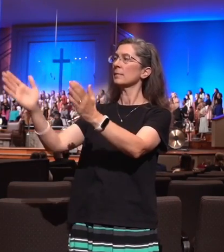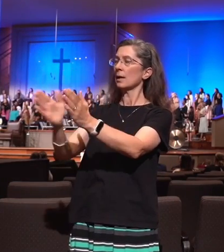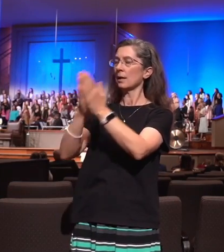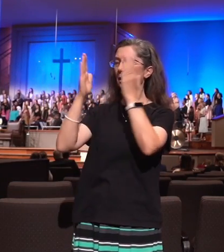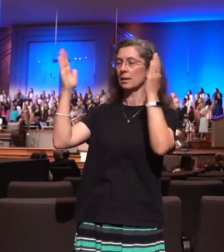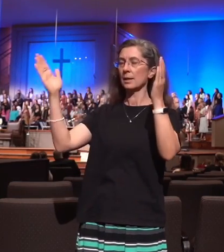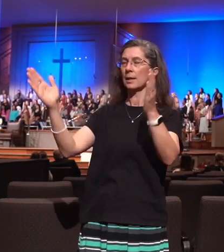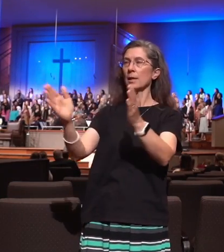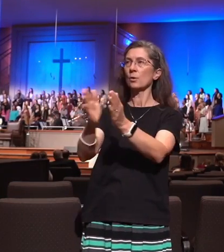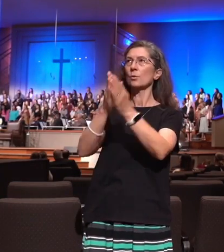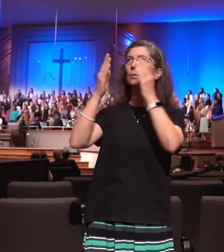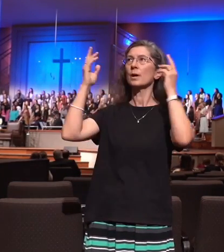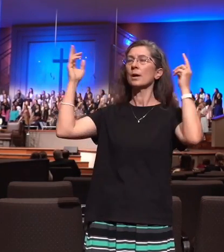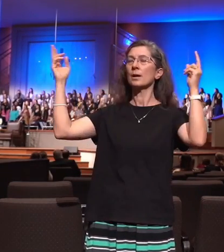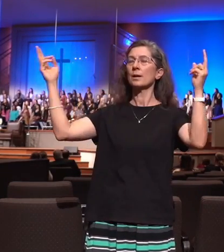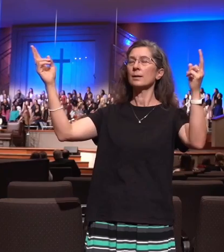Alleluia, alleluia,